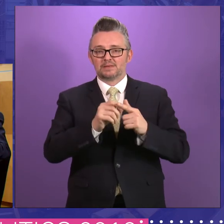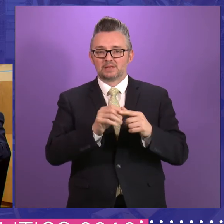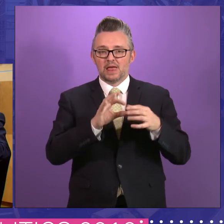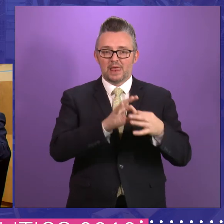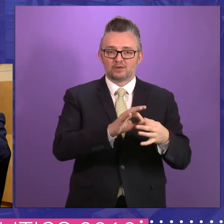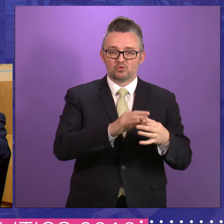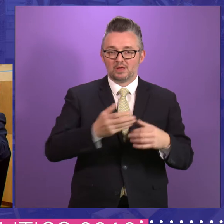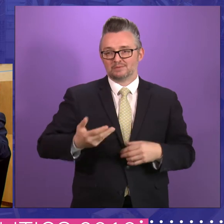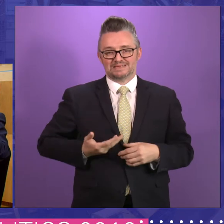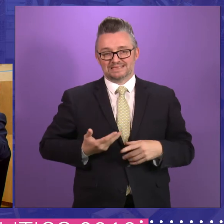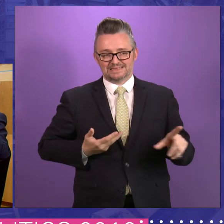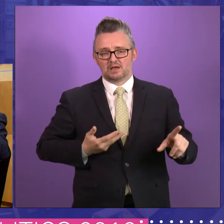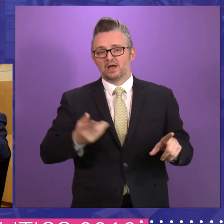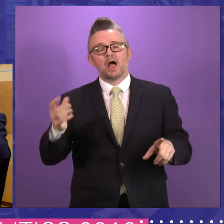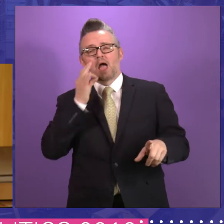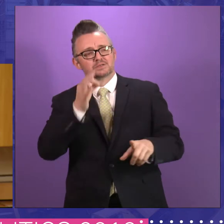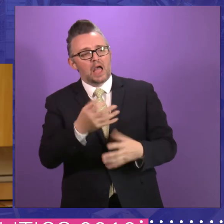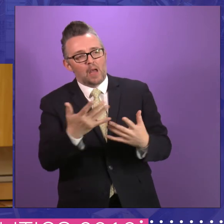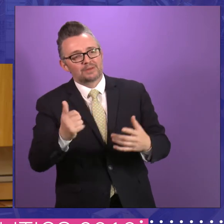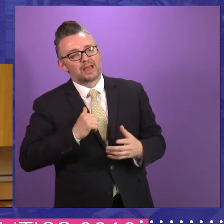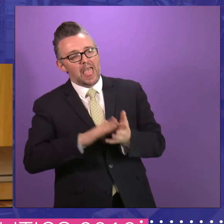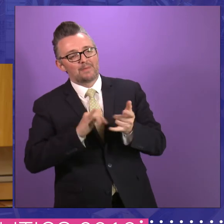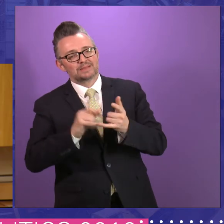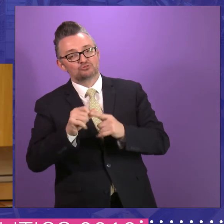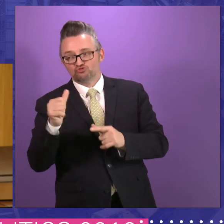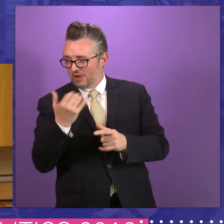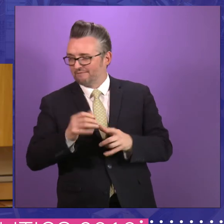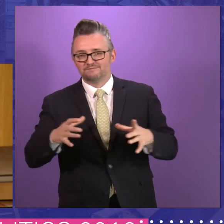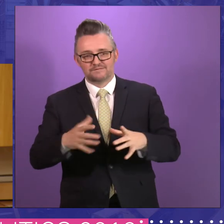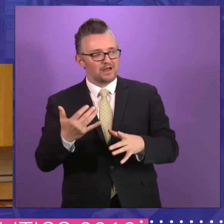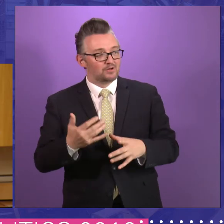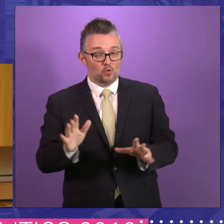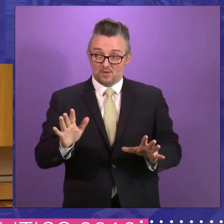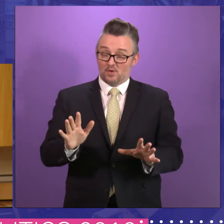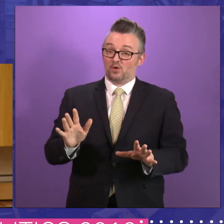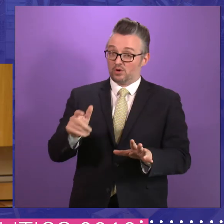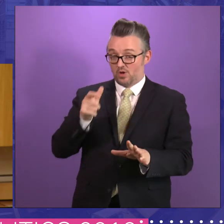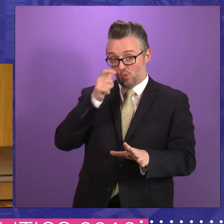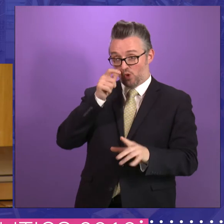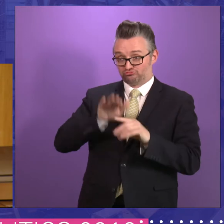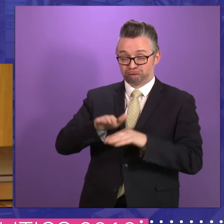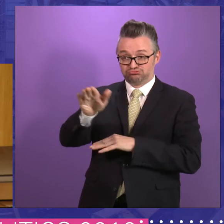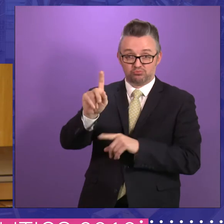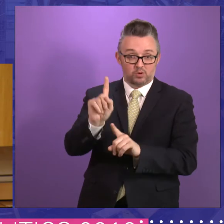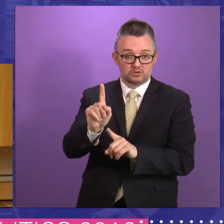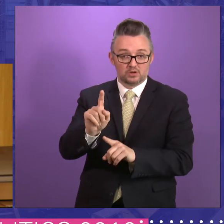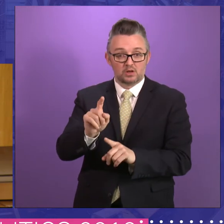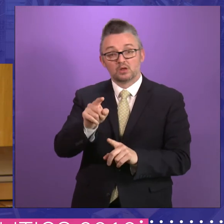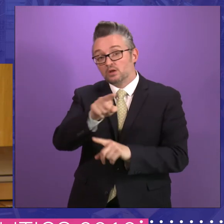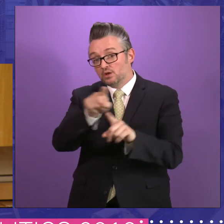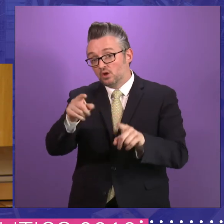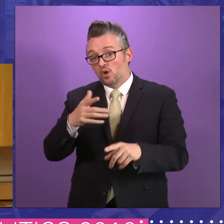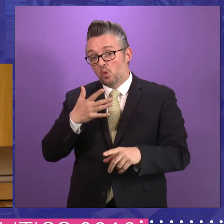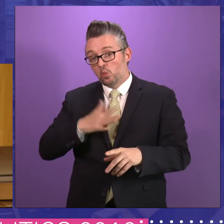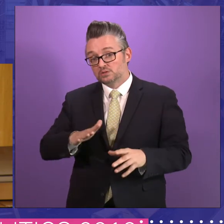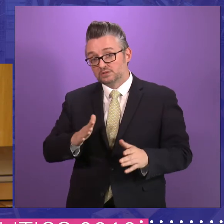suggesting we should have Henry? Well, watch this space. Um, and that's why I feel that if we're looking seriously at